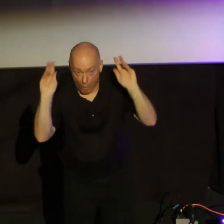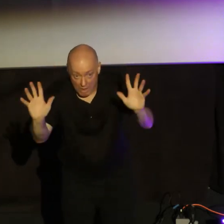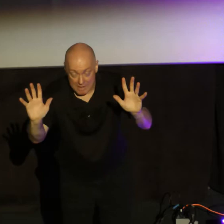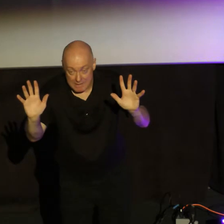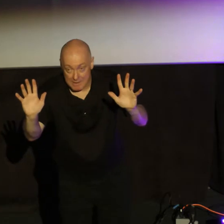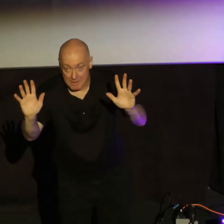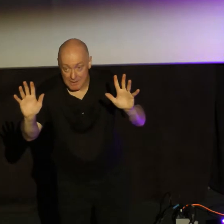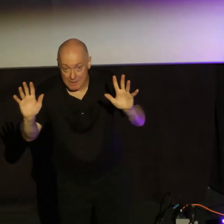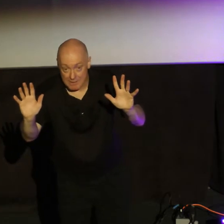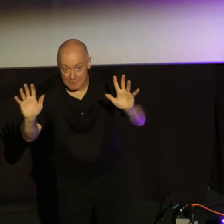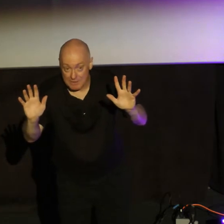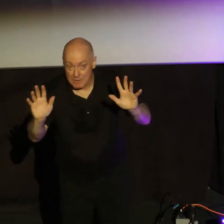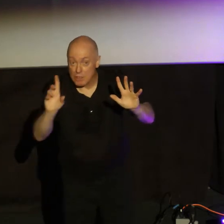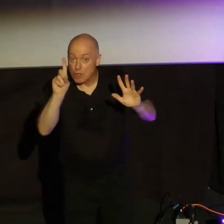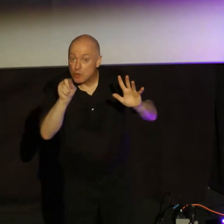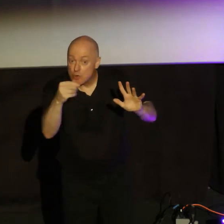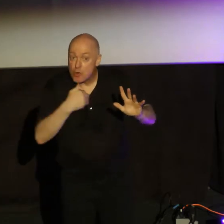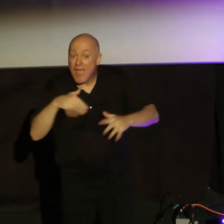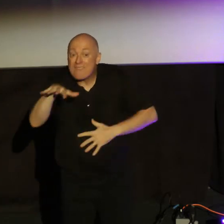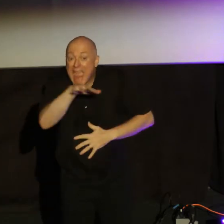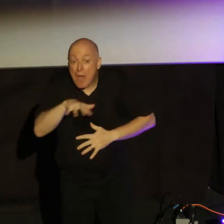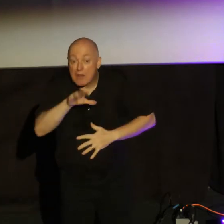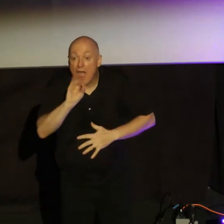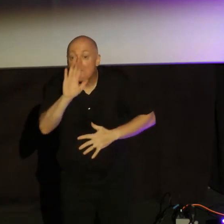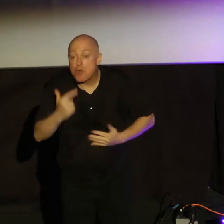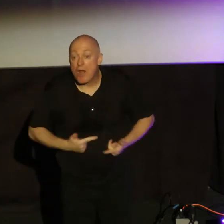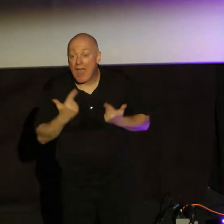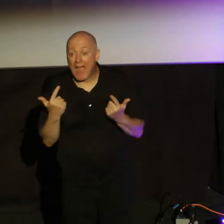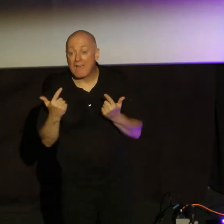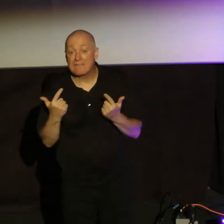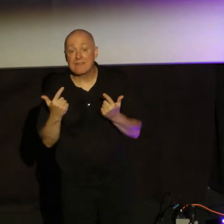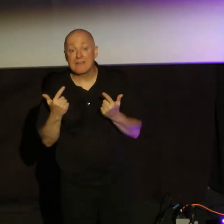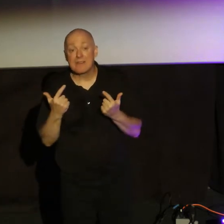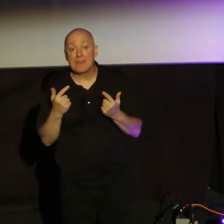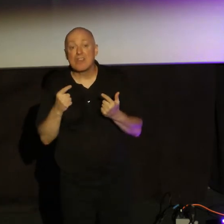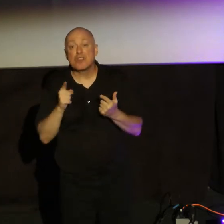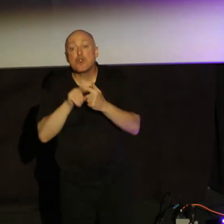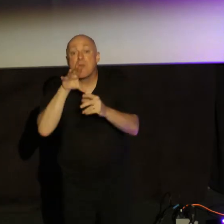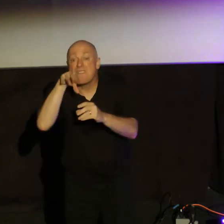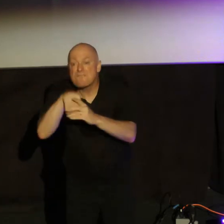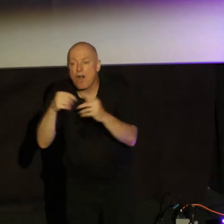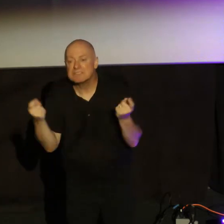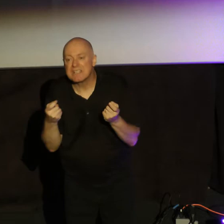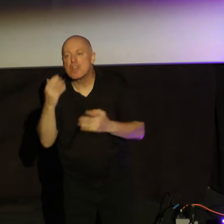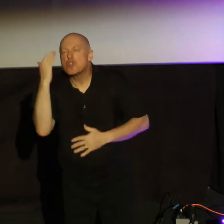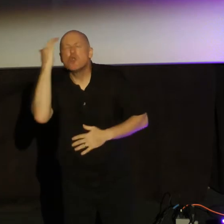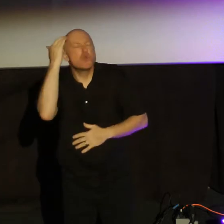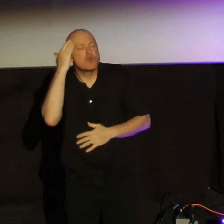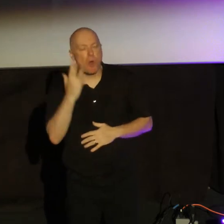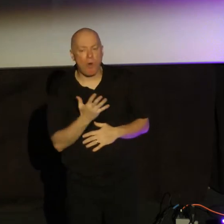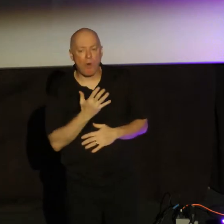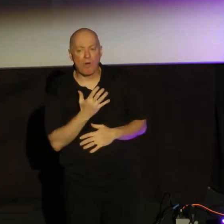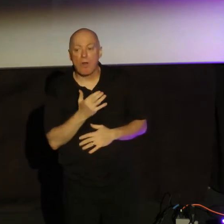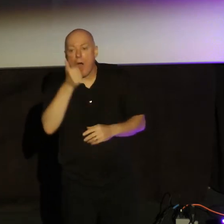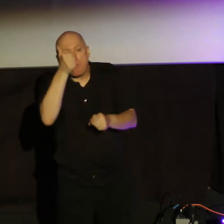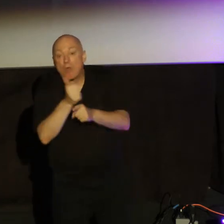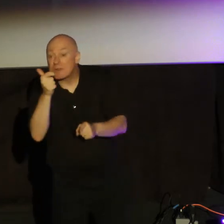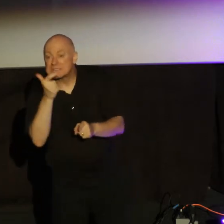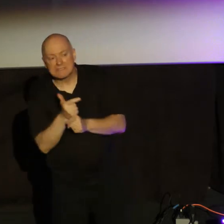So are there areas of your life where you're walking in known sin, you've been confronted by a brother or sister, and you're saying,